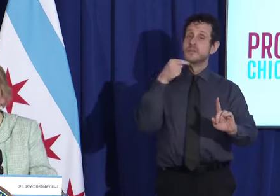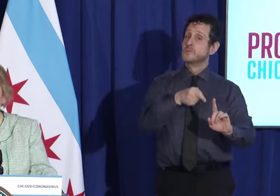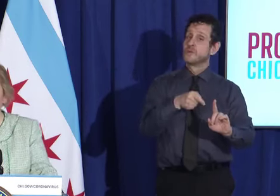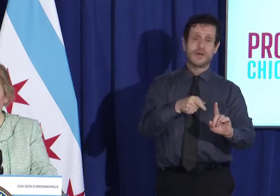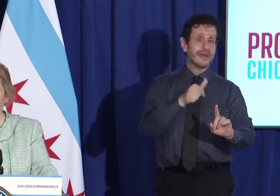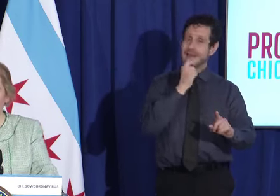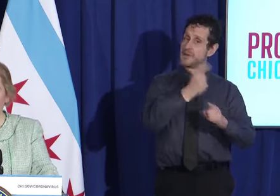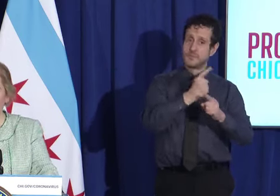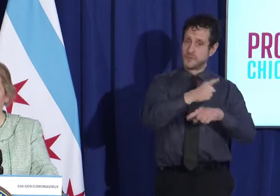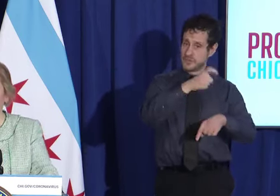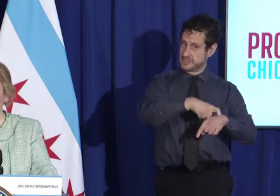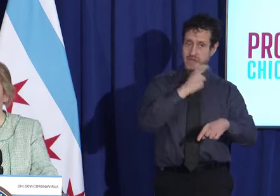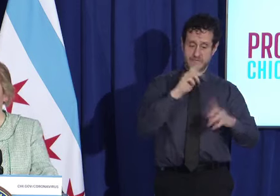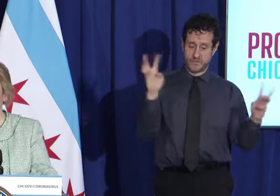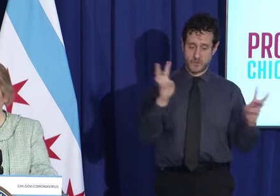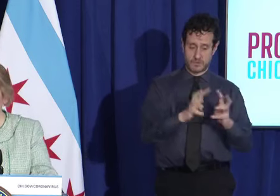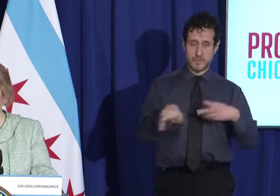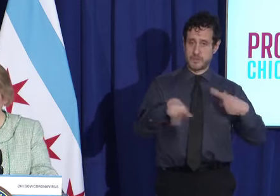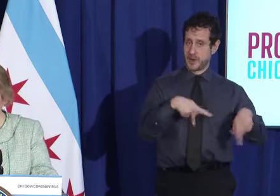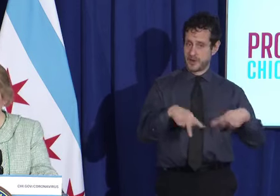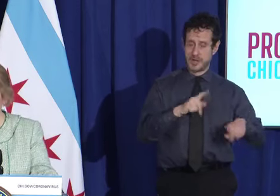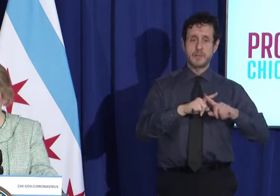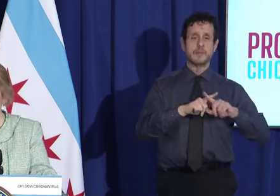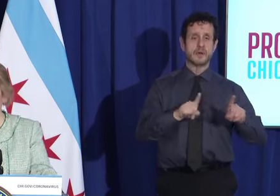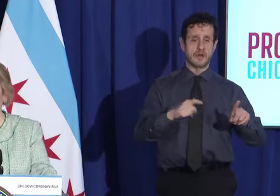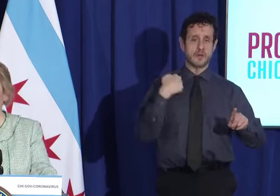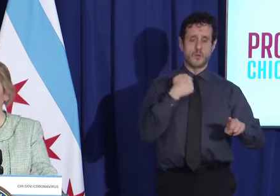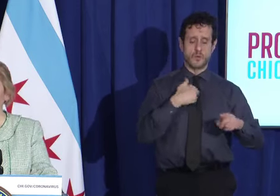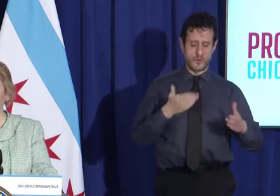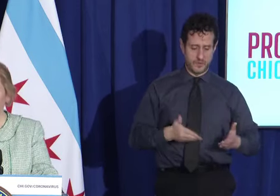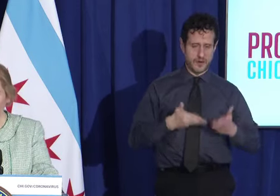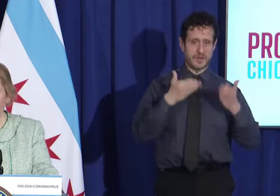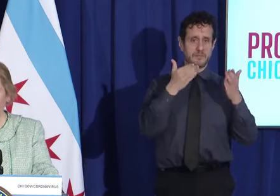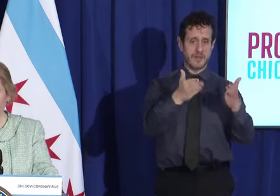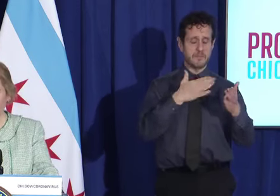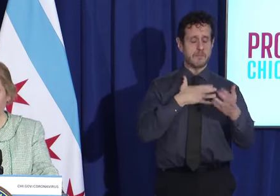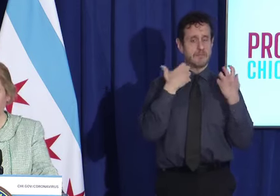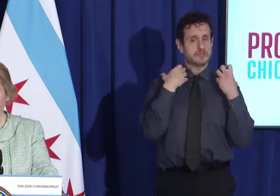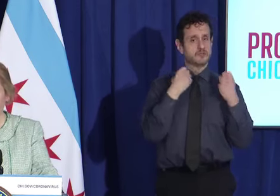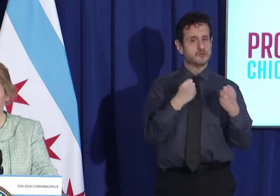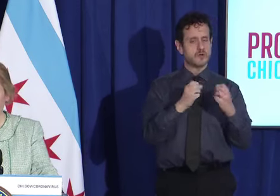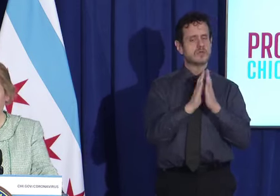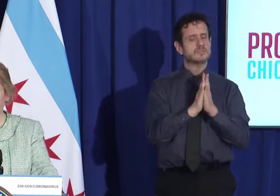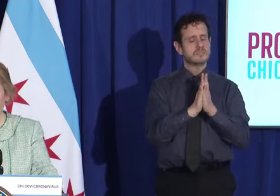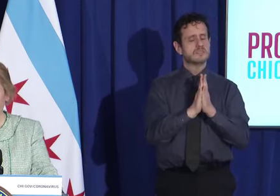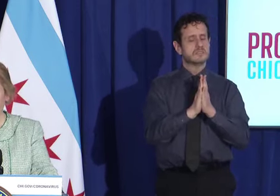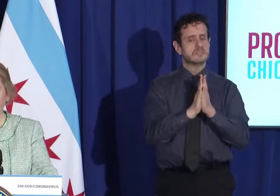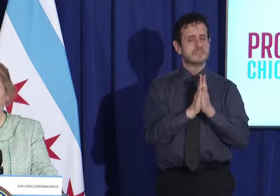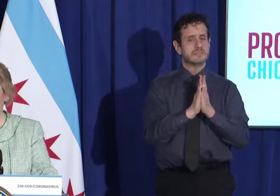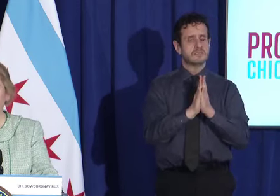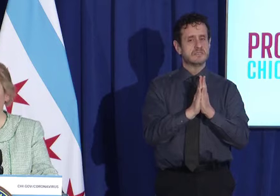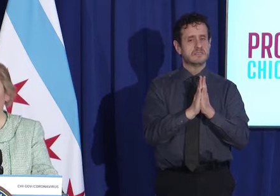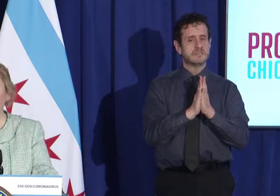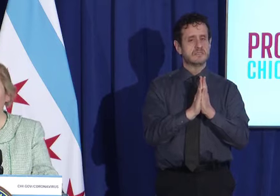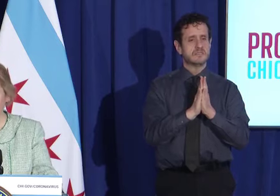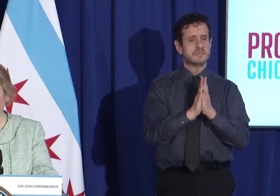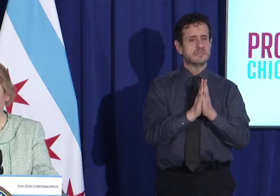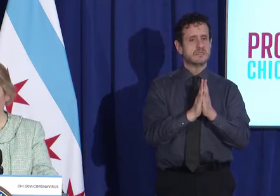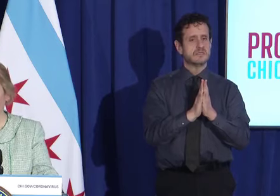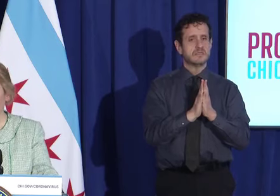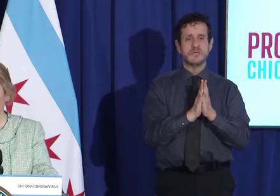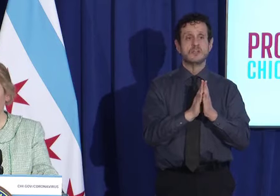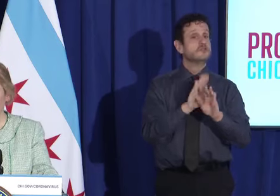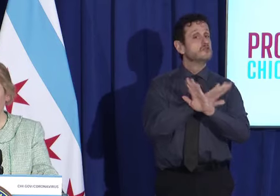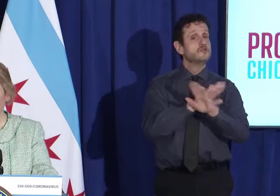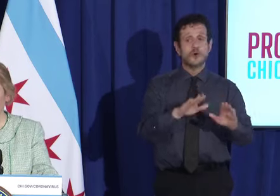But the recommendation and my strong ask is that people not have anybody